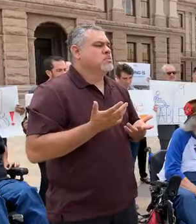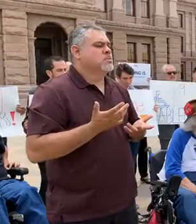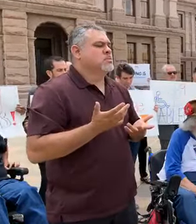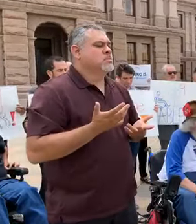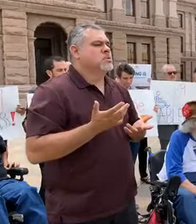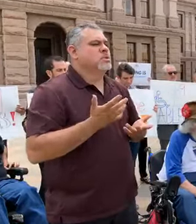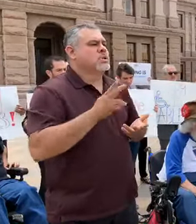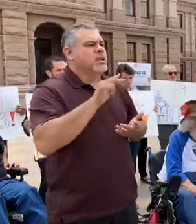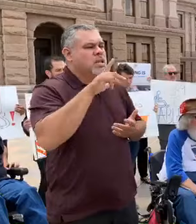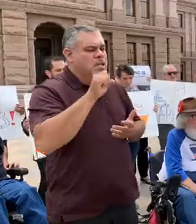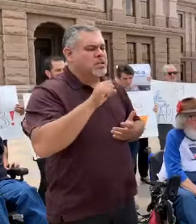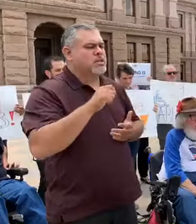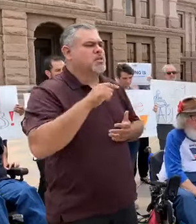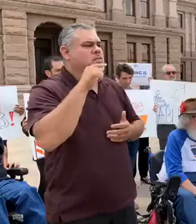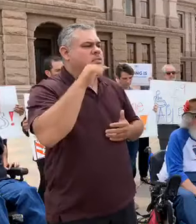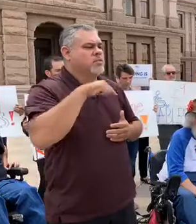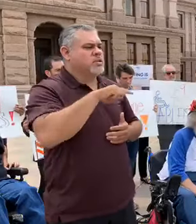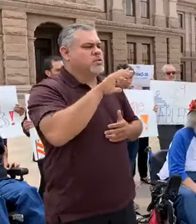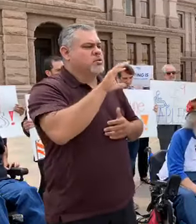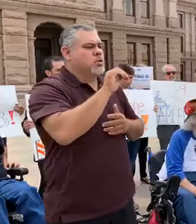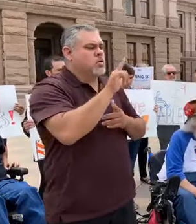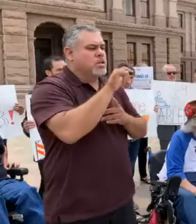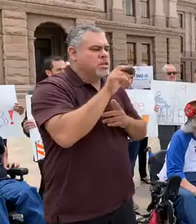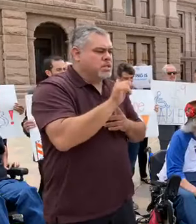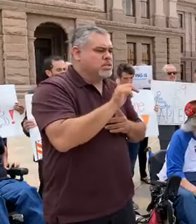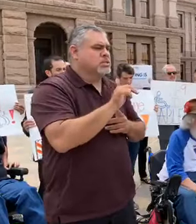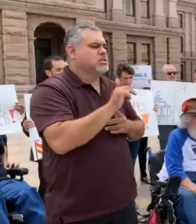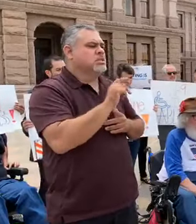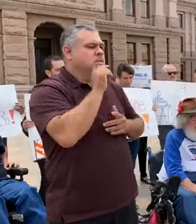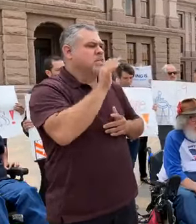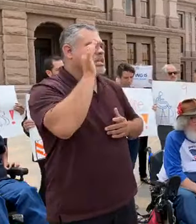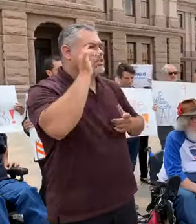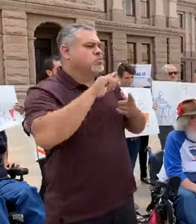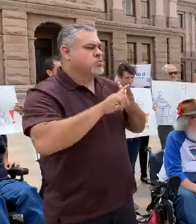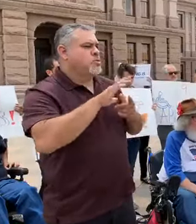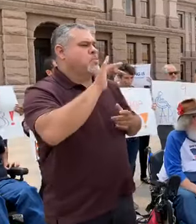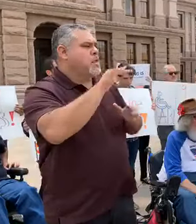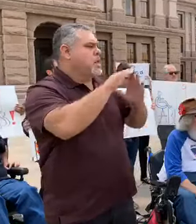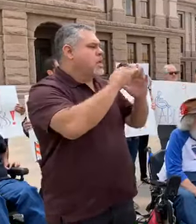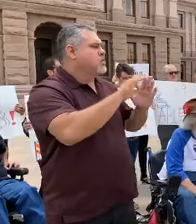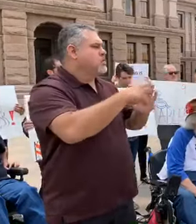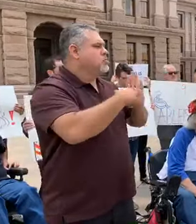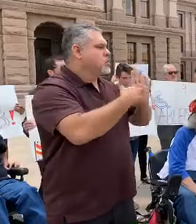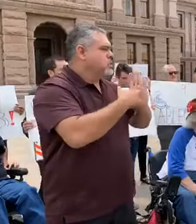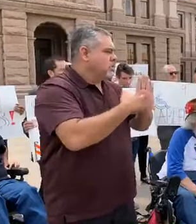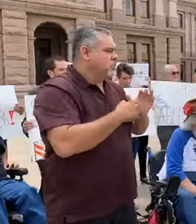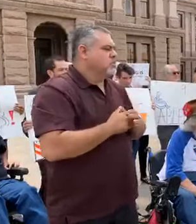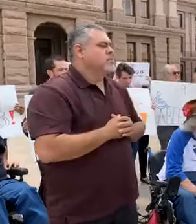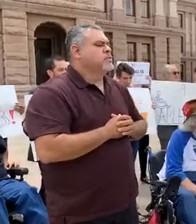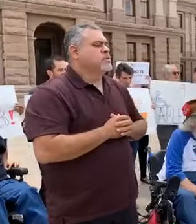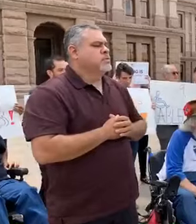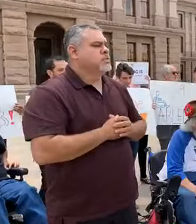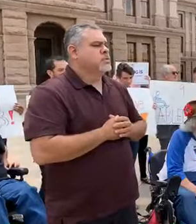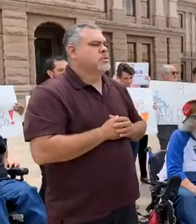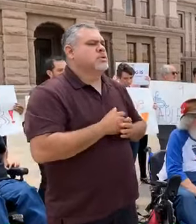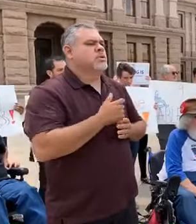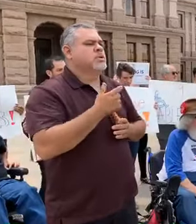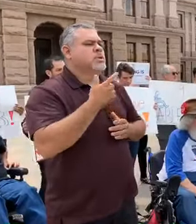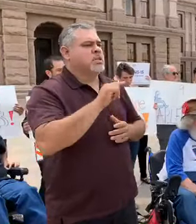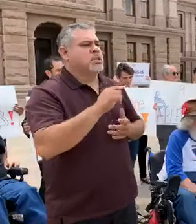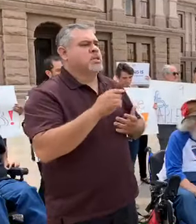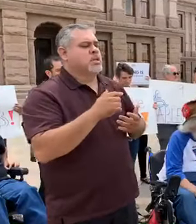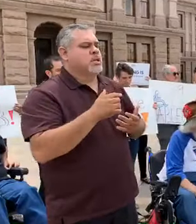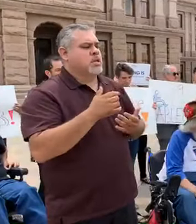unless this coalition is listened to by the House of Representatives, the emerging